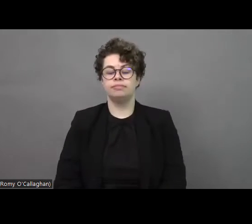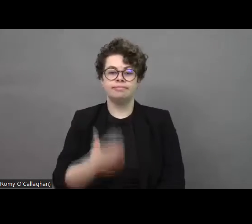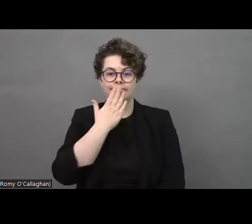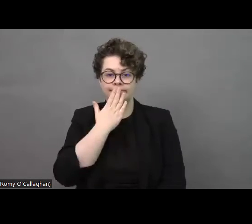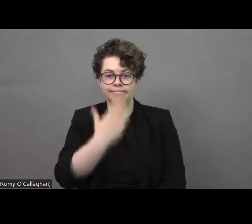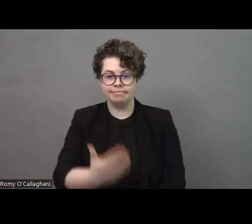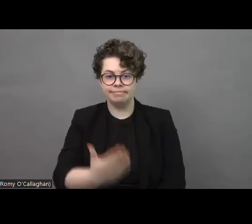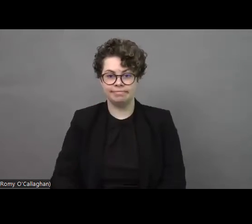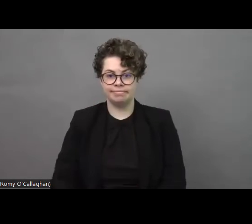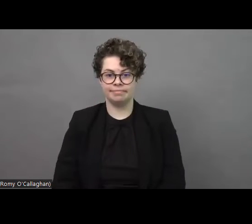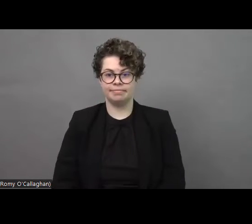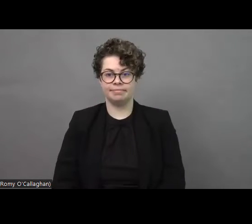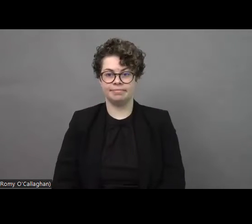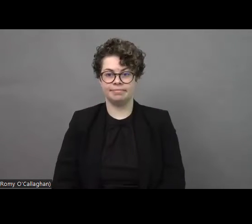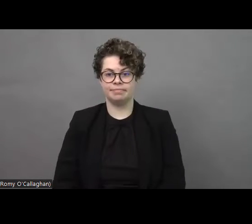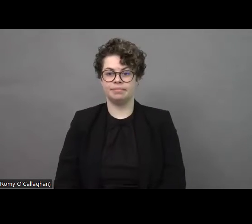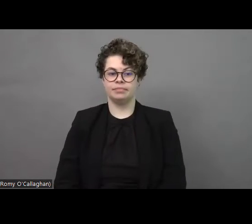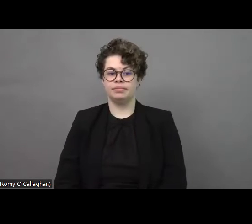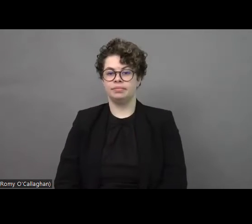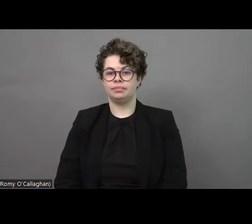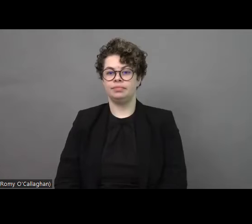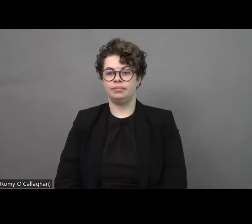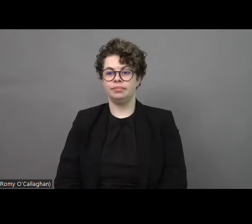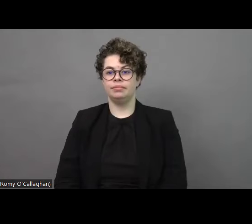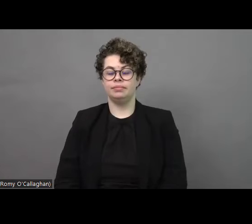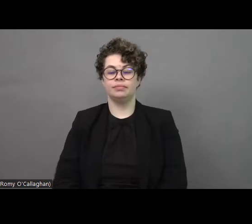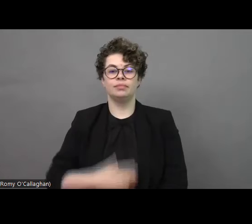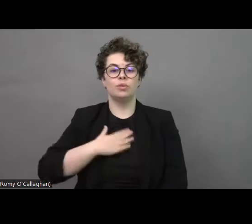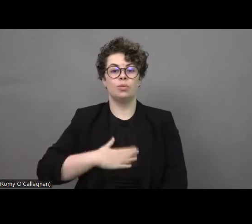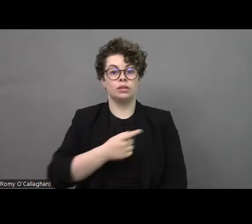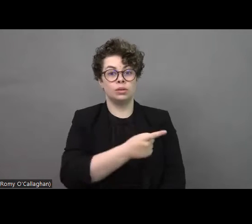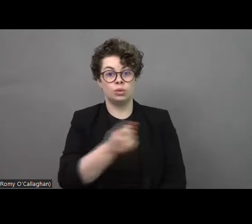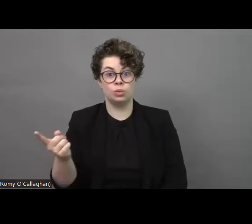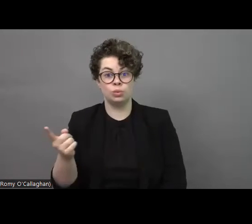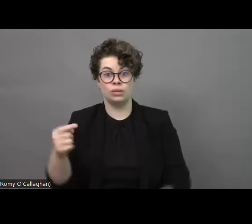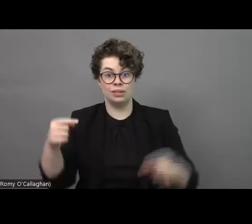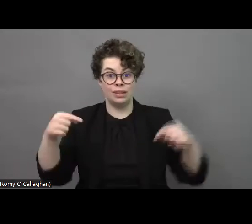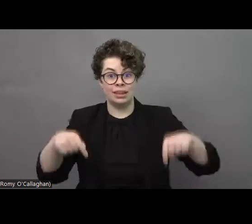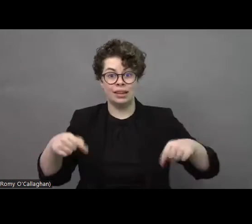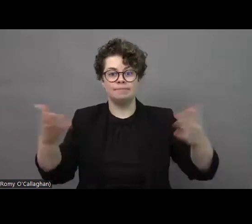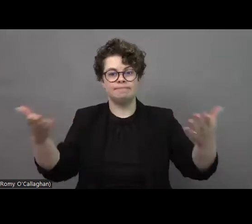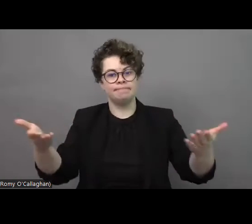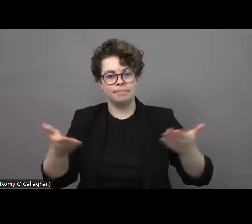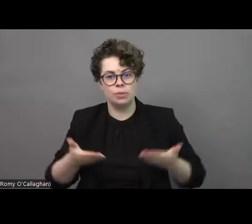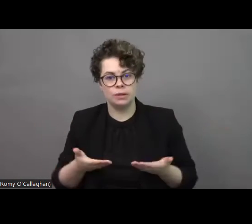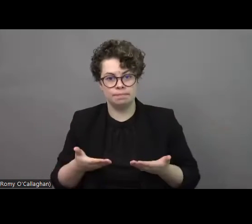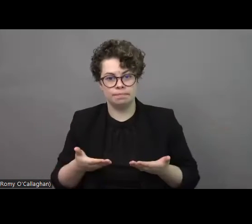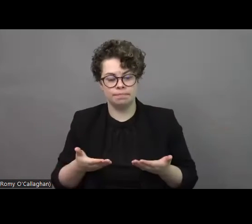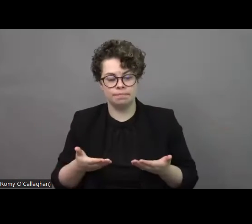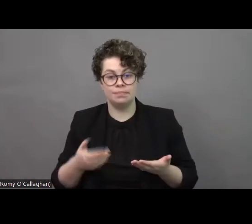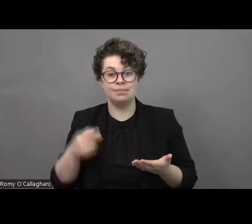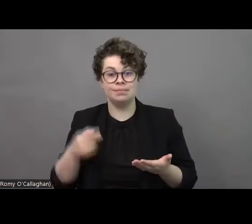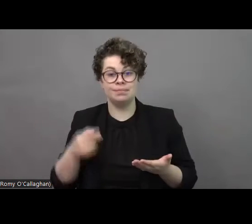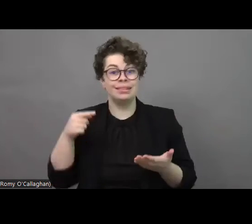I would like welcome to all those who are taking part in this very important